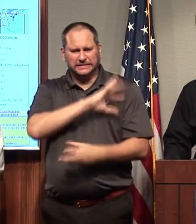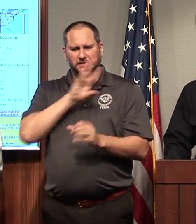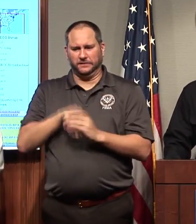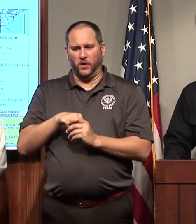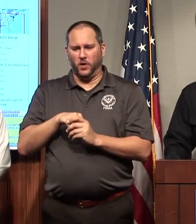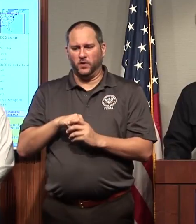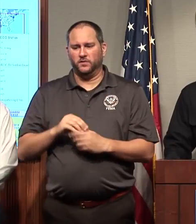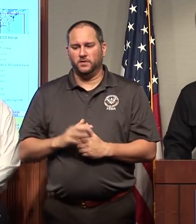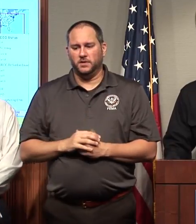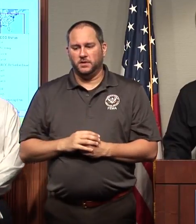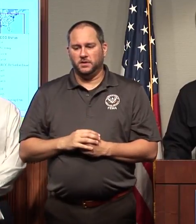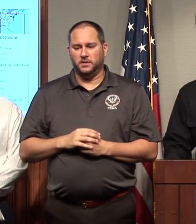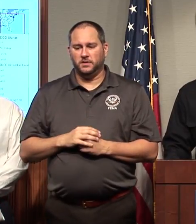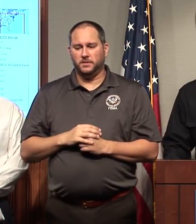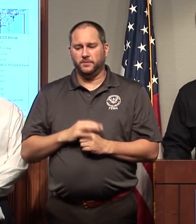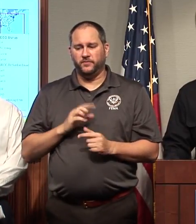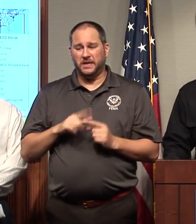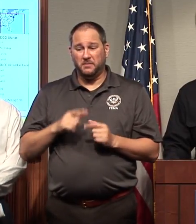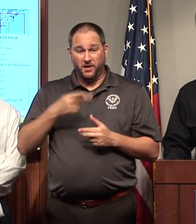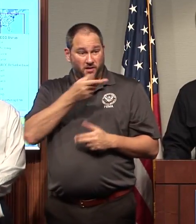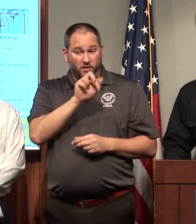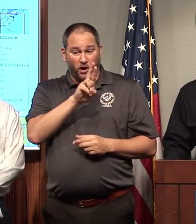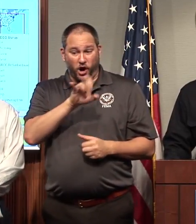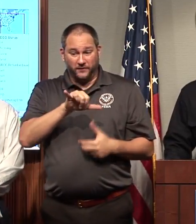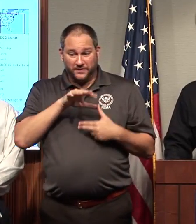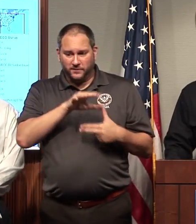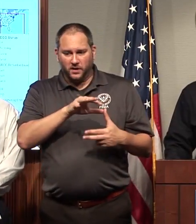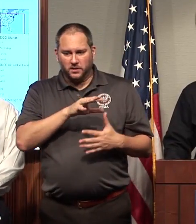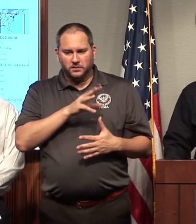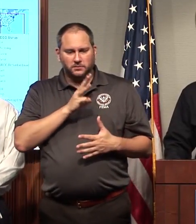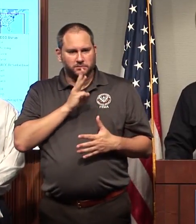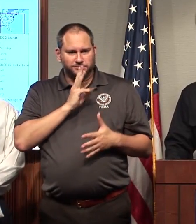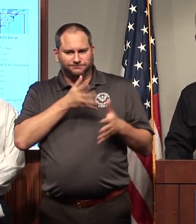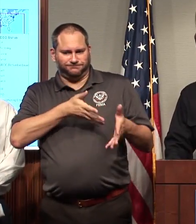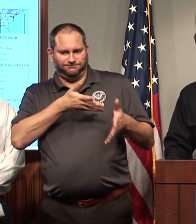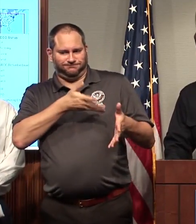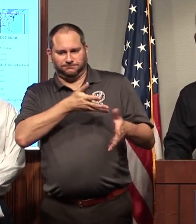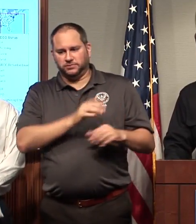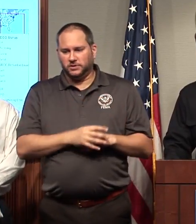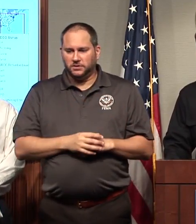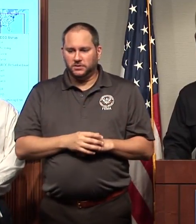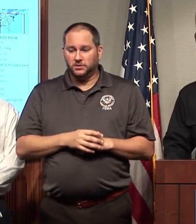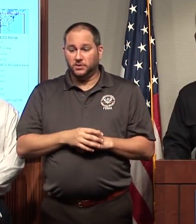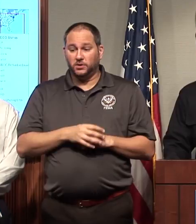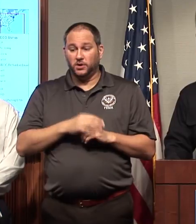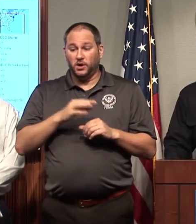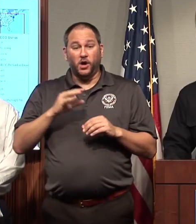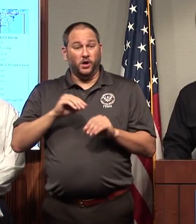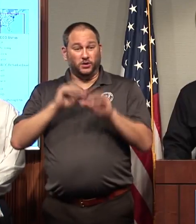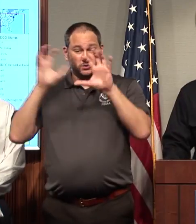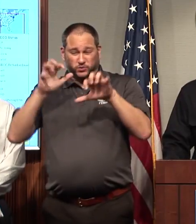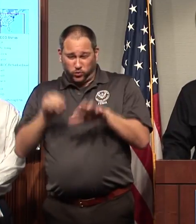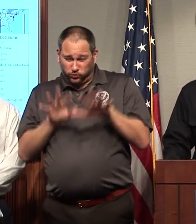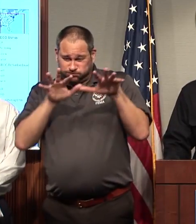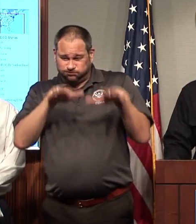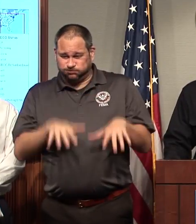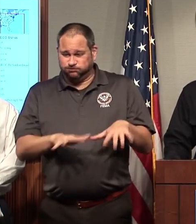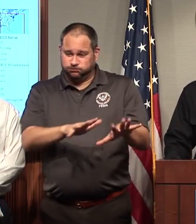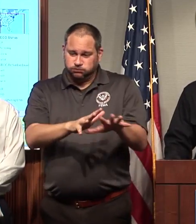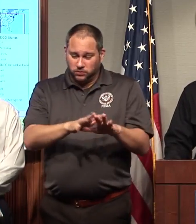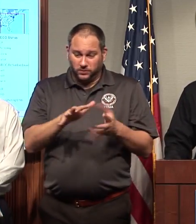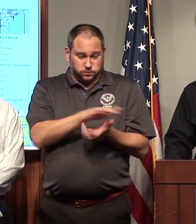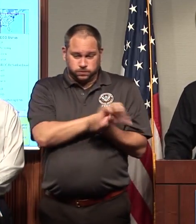different than Harvey. This is not a flood with standing water. Storm surge comes in, inundates, destroys, and then quickly